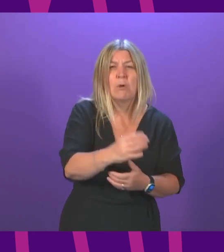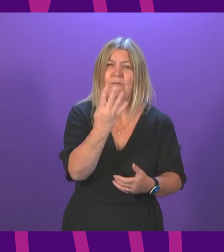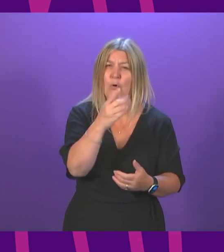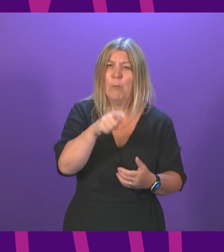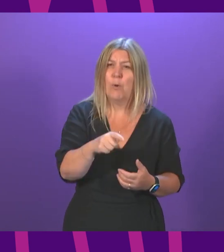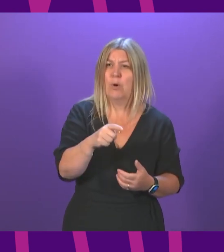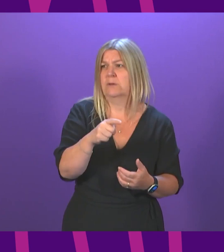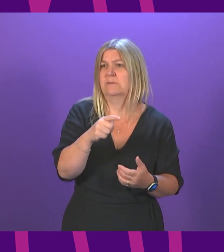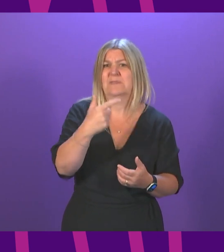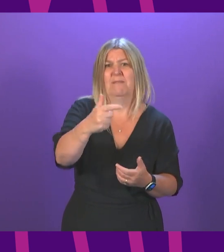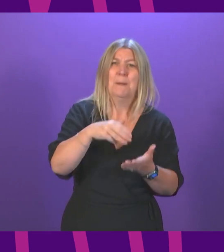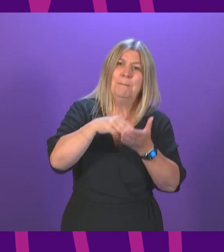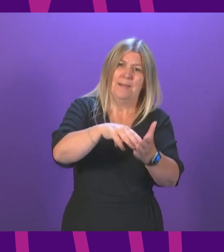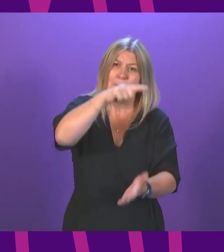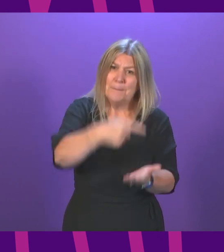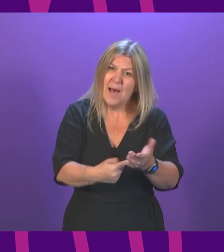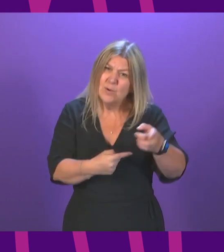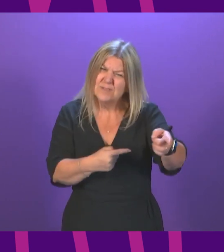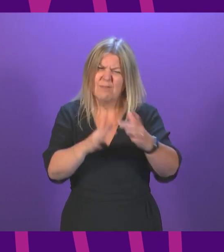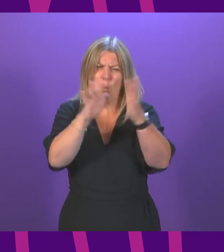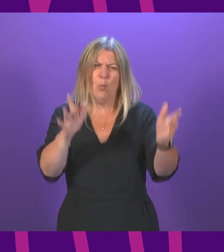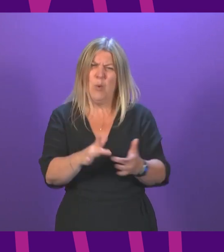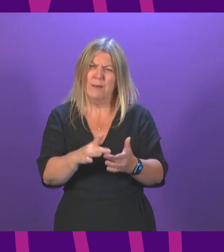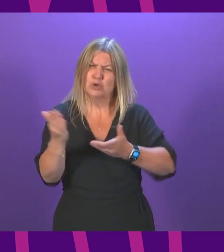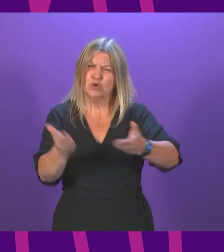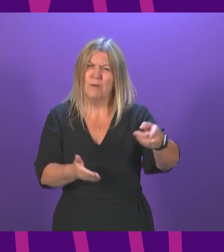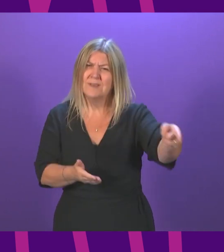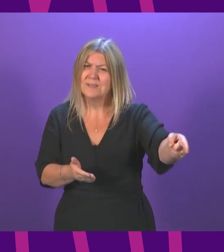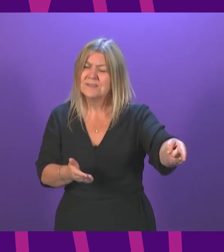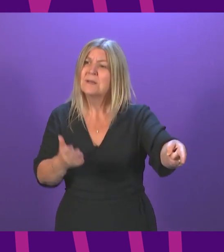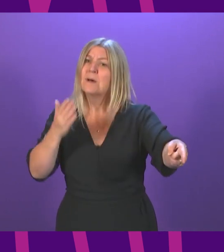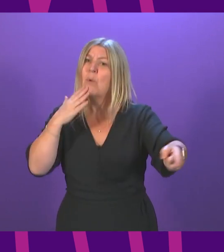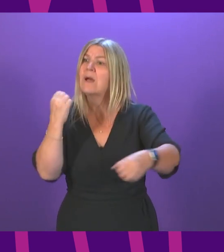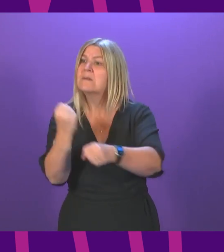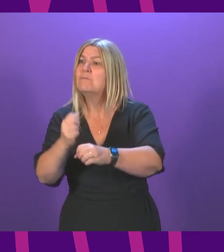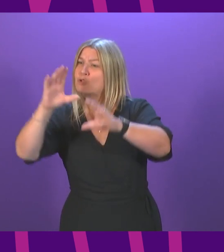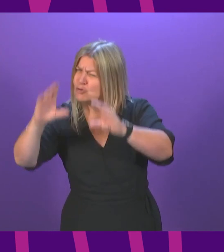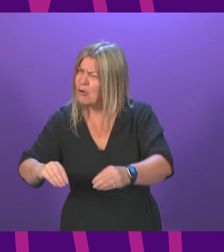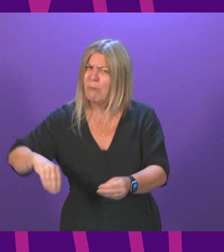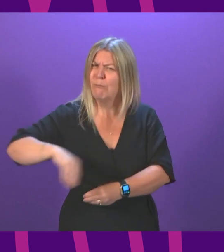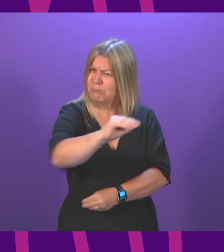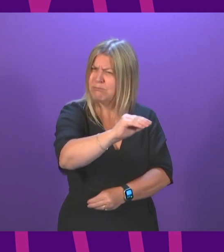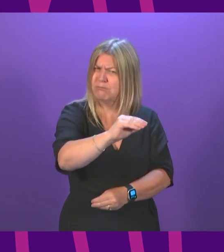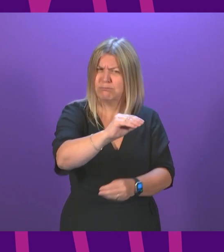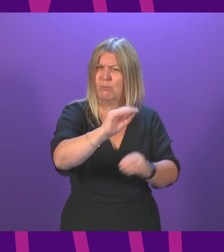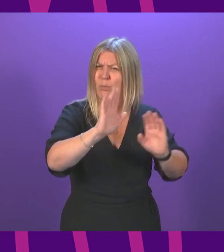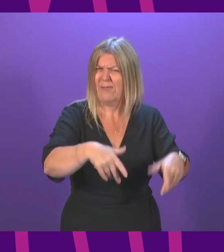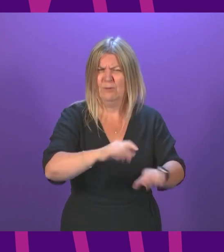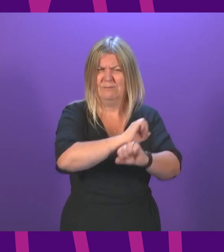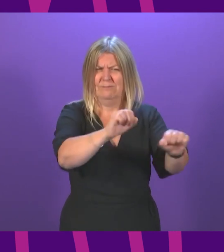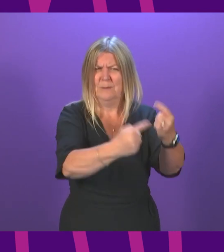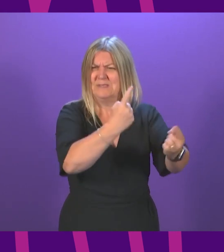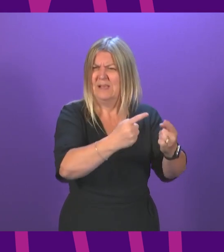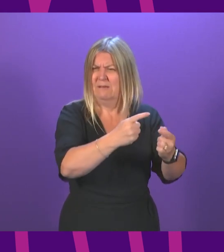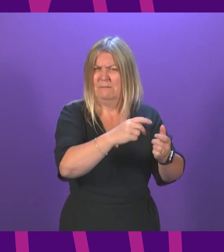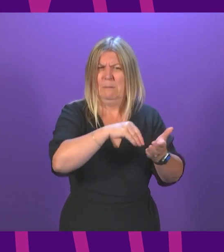web services. Can the First Minister tell us when her government will stop giving Amazon money? First Minister. We